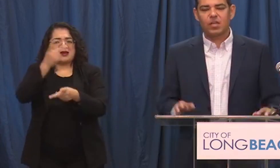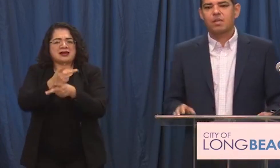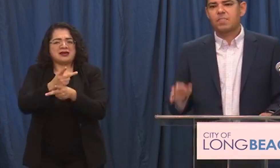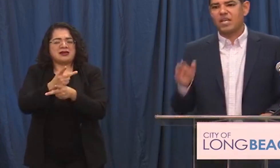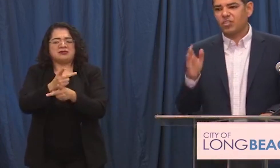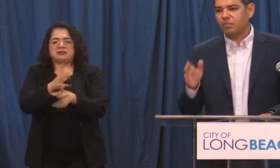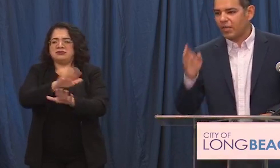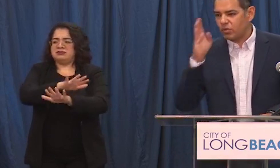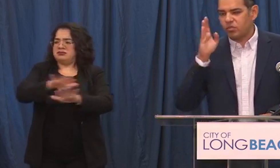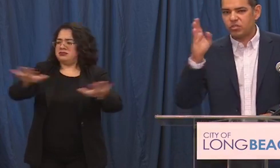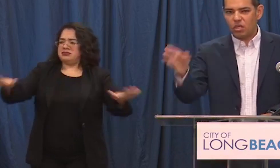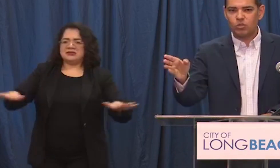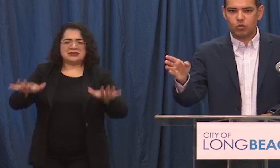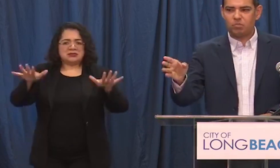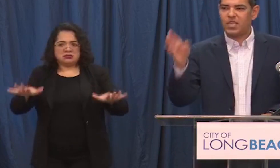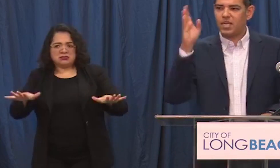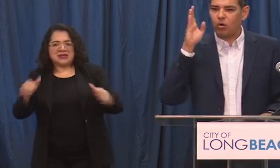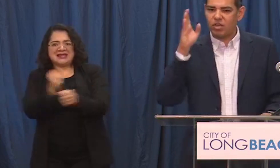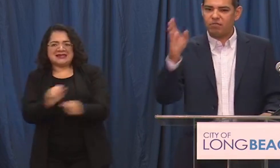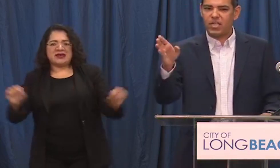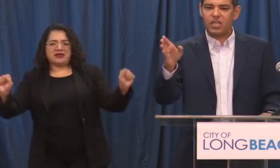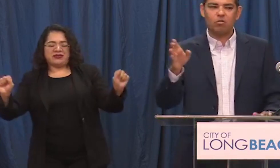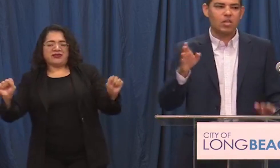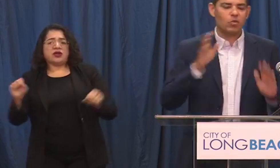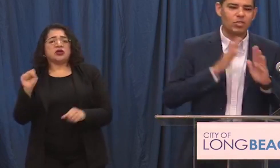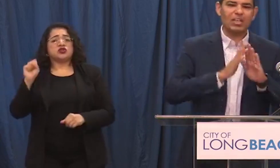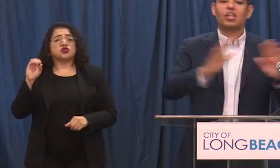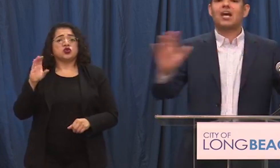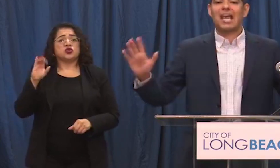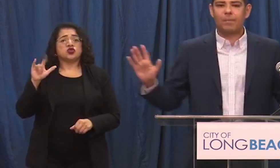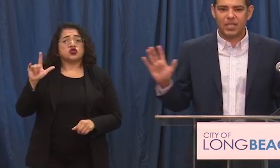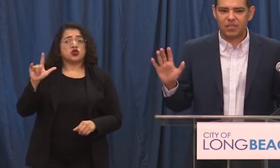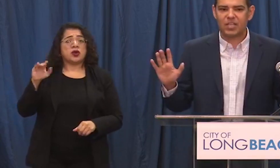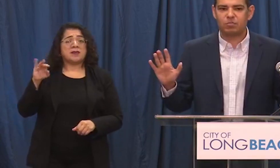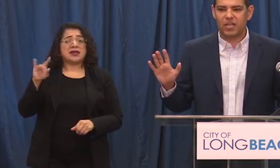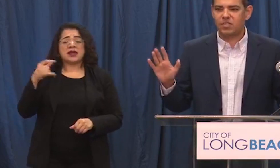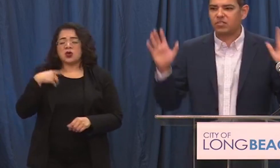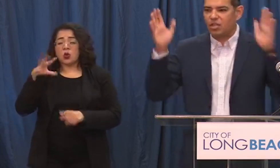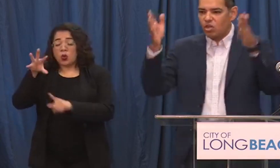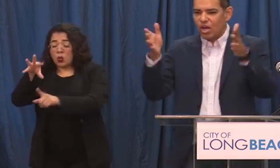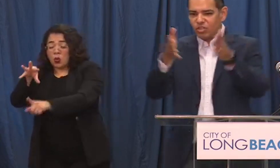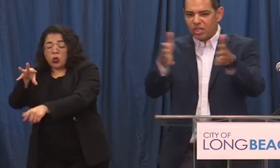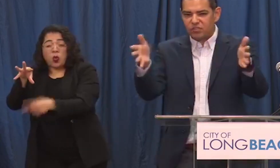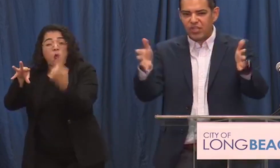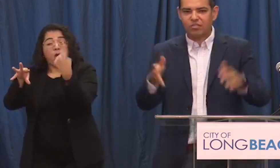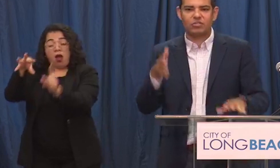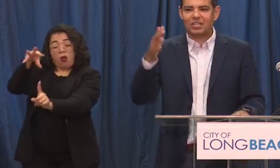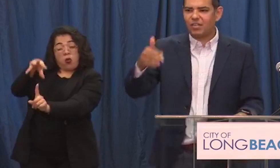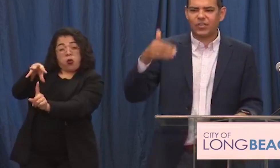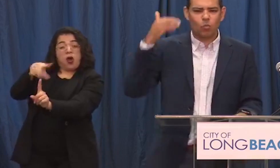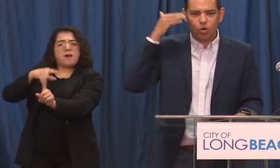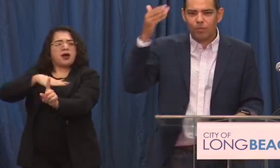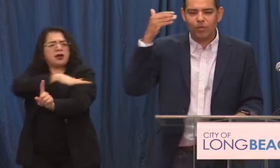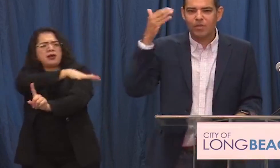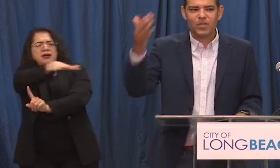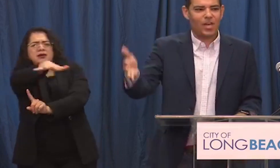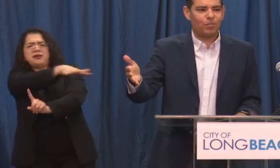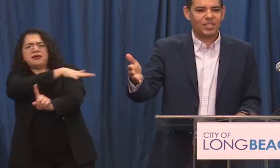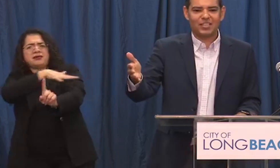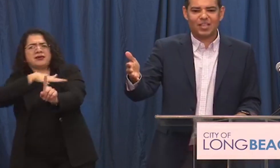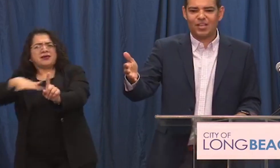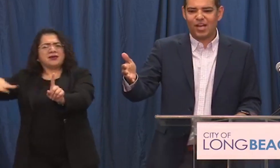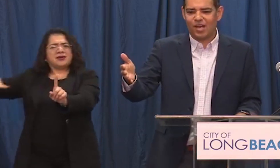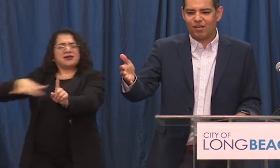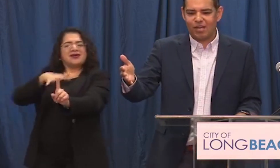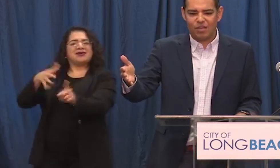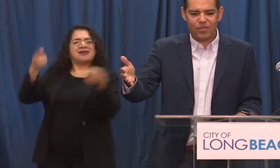safe and sometimes what you see on social media or in a video there's a lot happening in that space not just that so this idea that they weren't uh